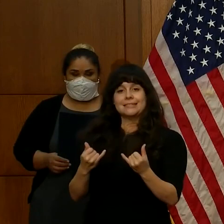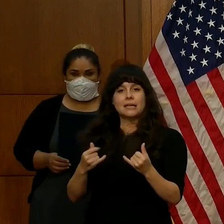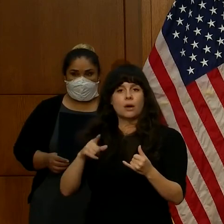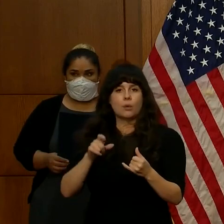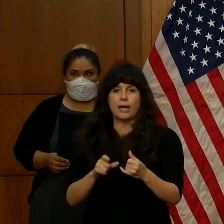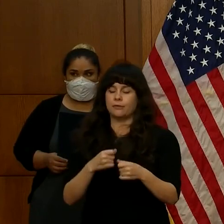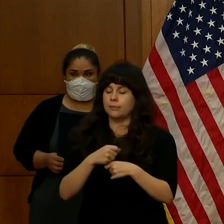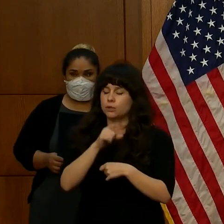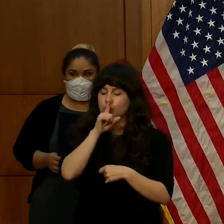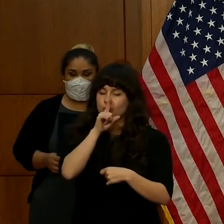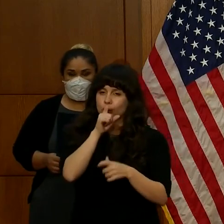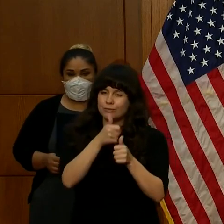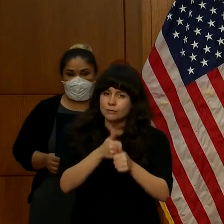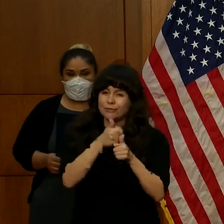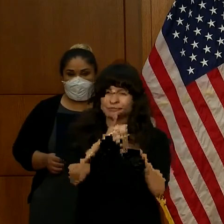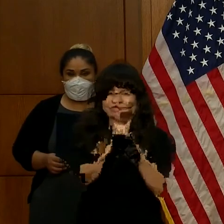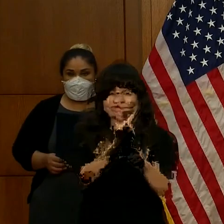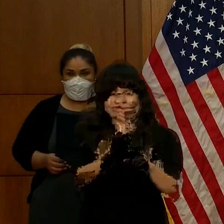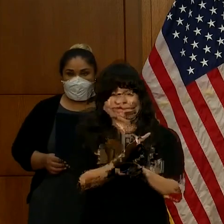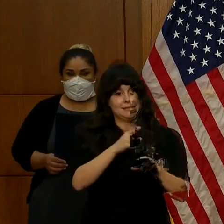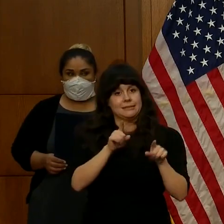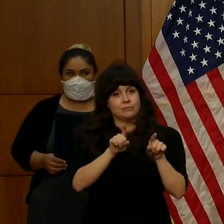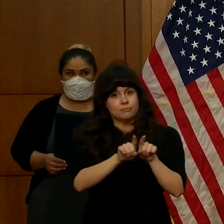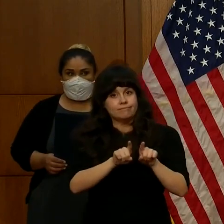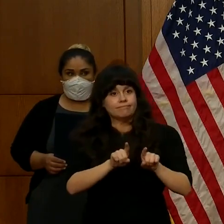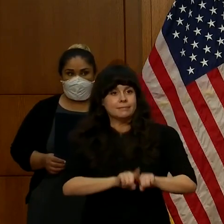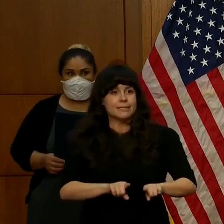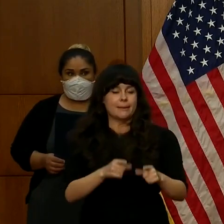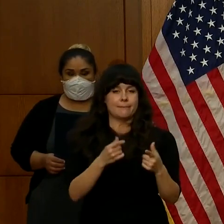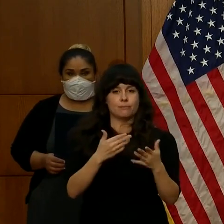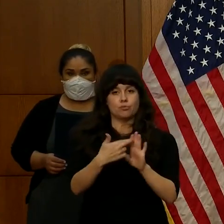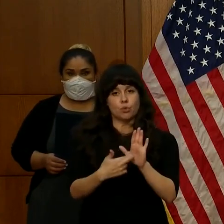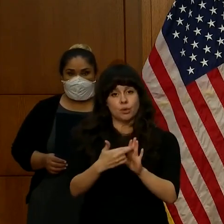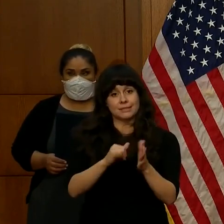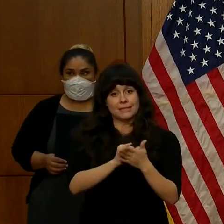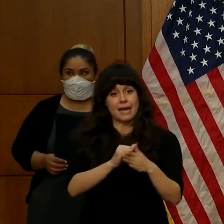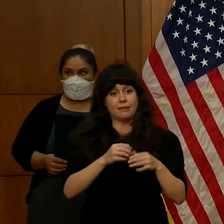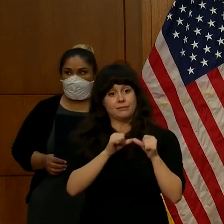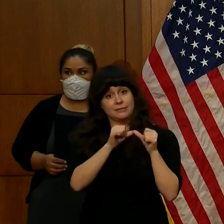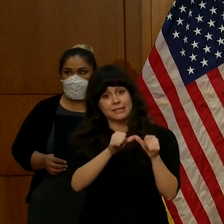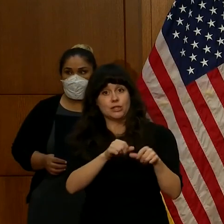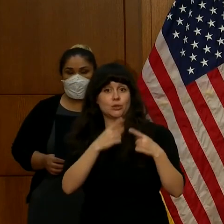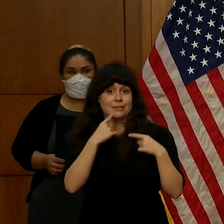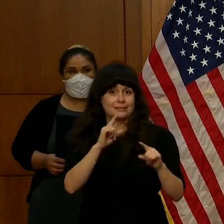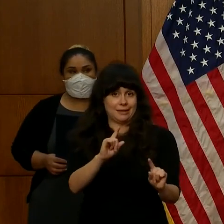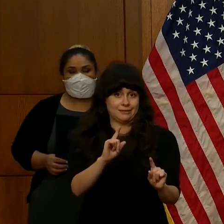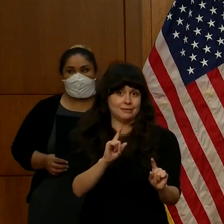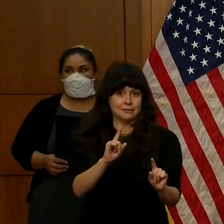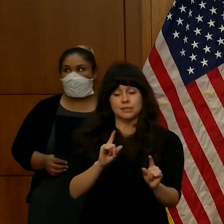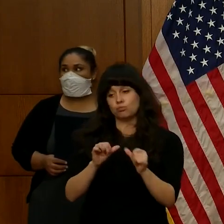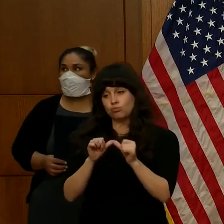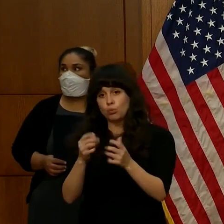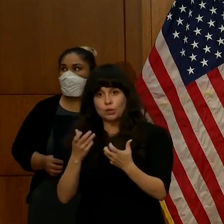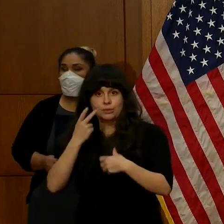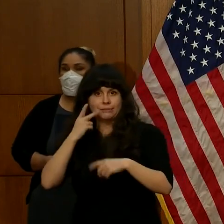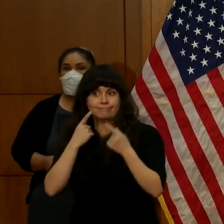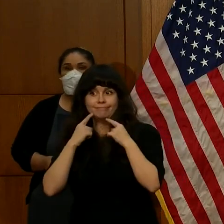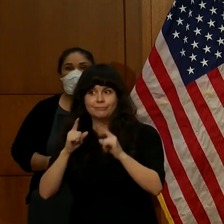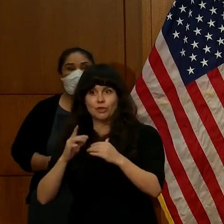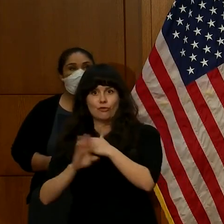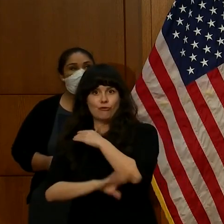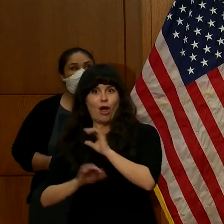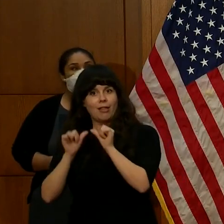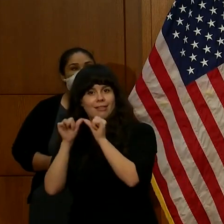know is working so we can set ourselves up for success this fall. If the numbers continue to